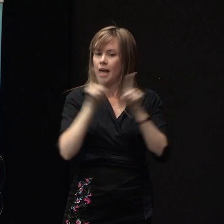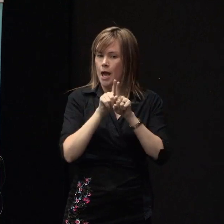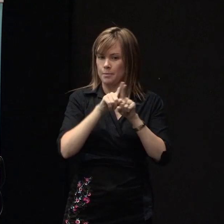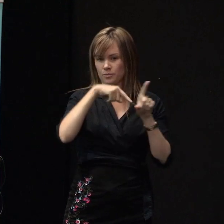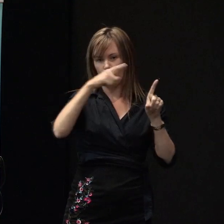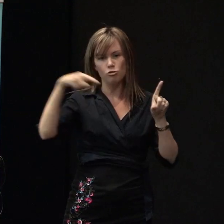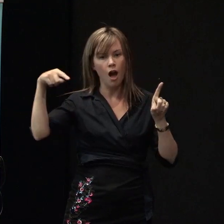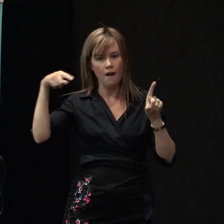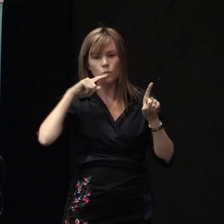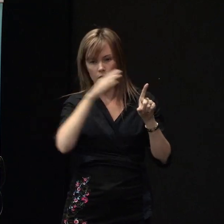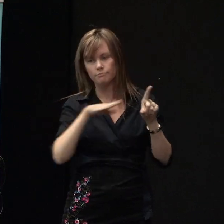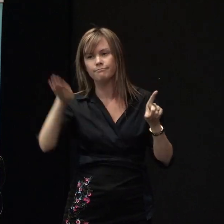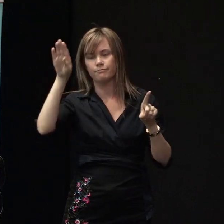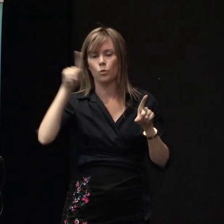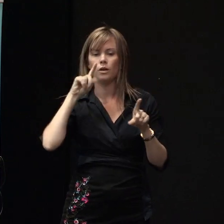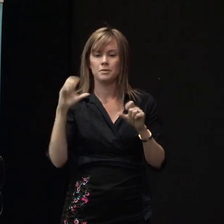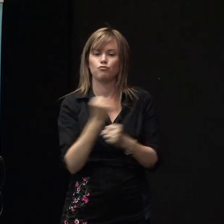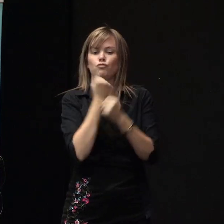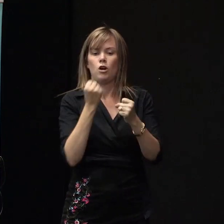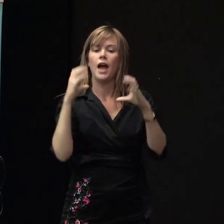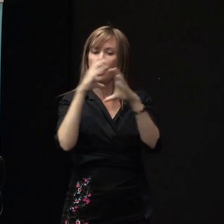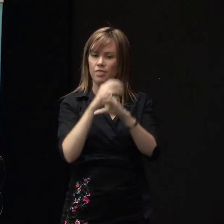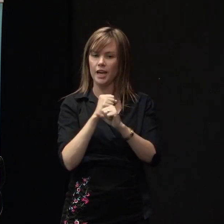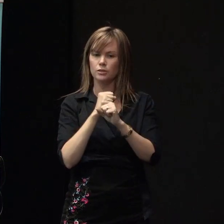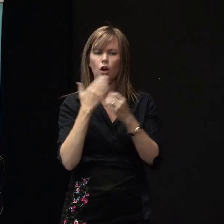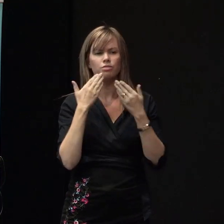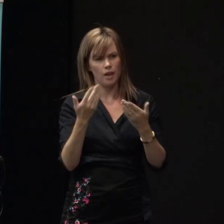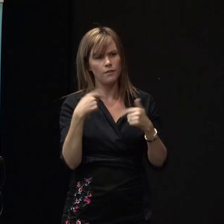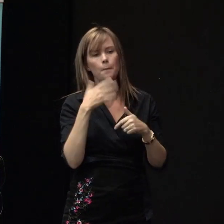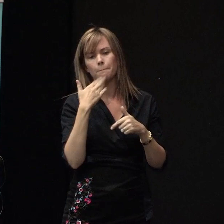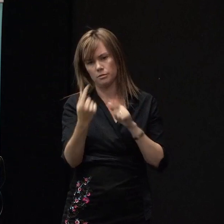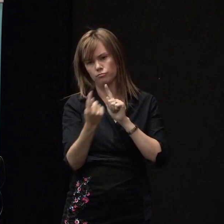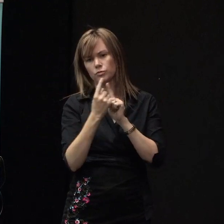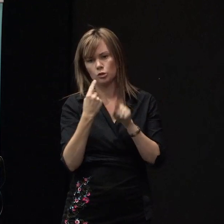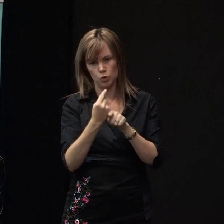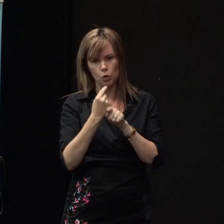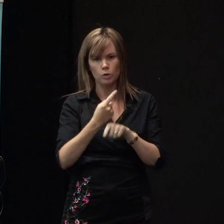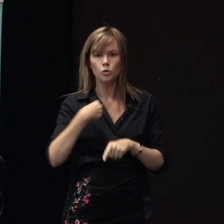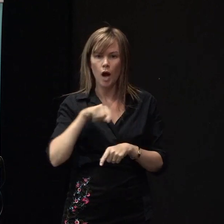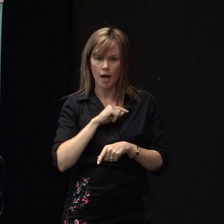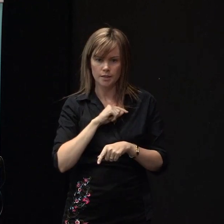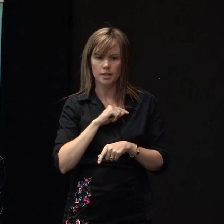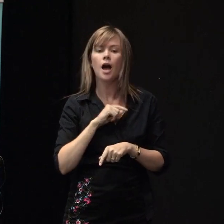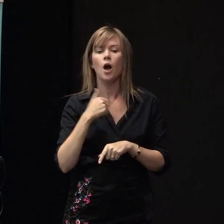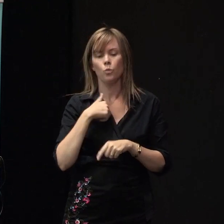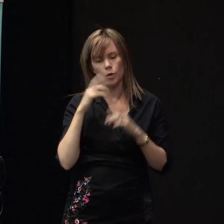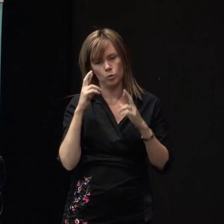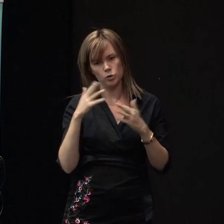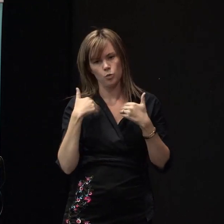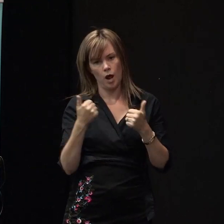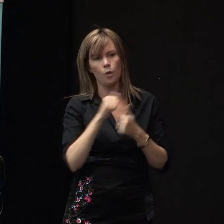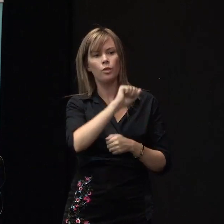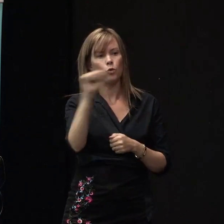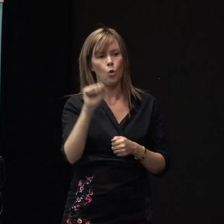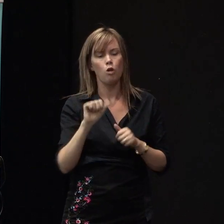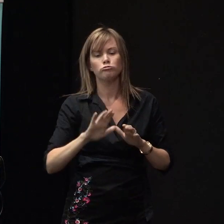come out of this stronger thank you very much for being here please do come and talk to us if you'd like to and we wish you very well with your recovery